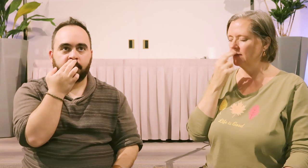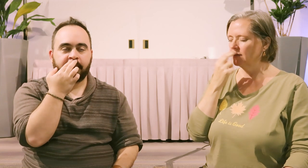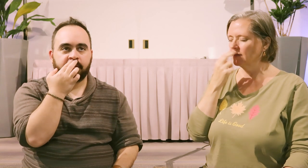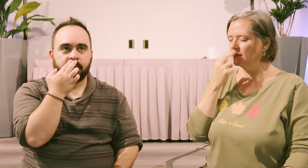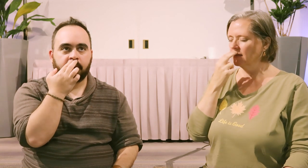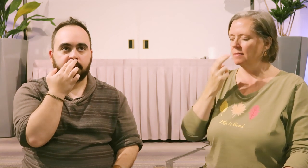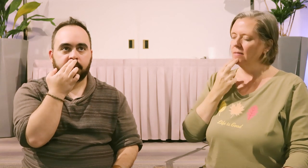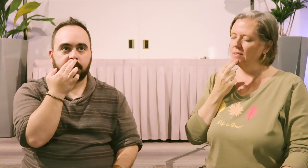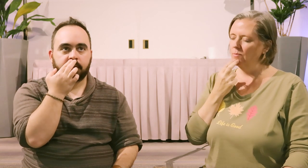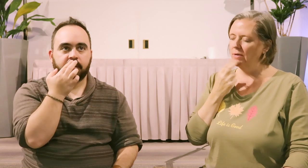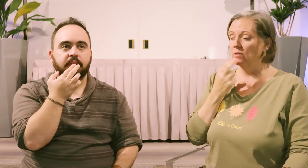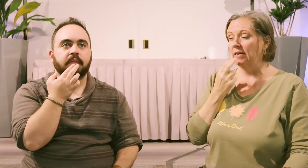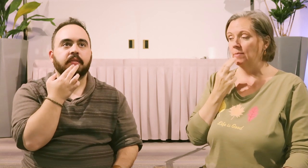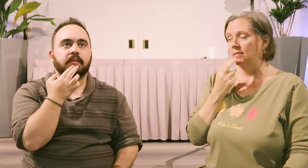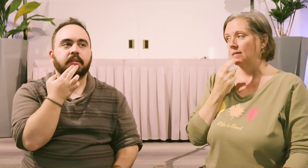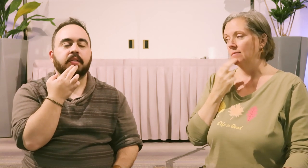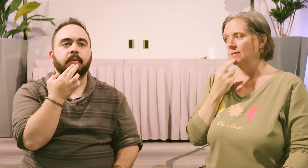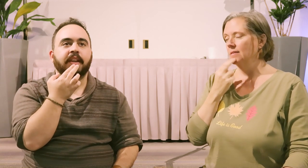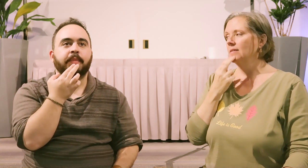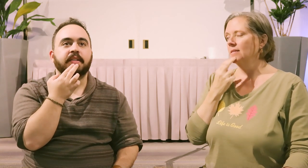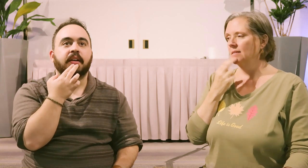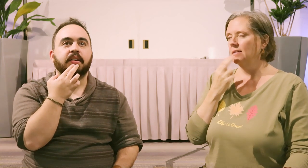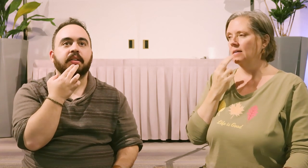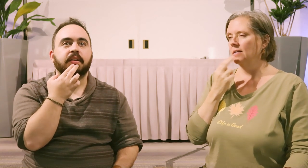The weight of the world. Chimpoint. The weight of my son. The weight of my son. Yeah.